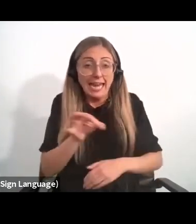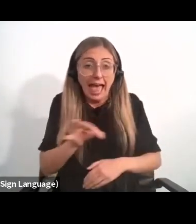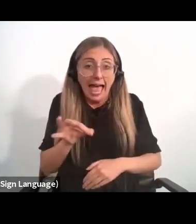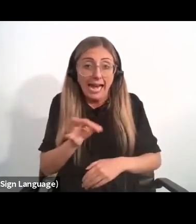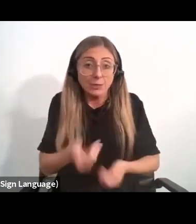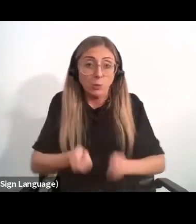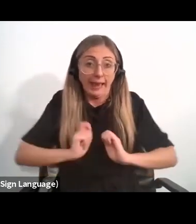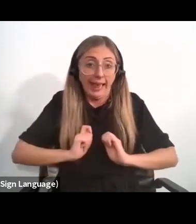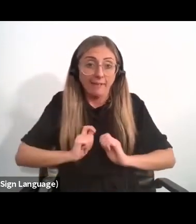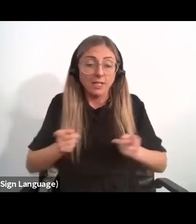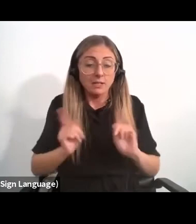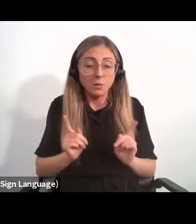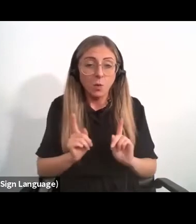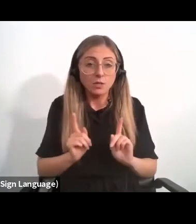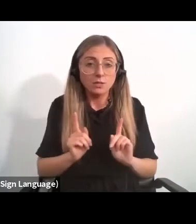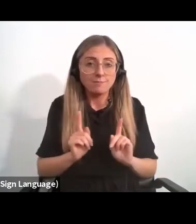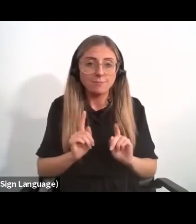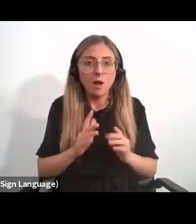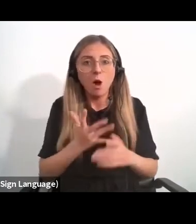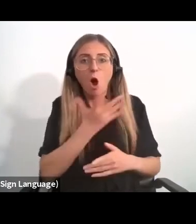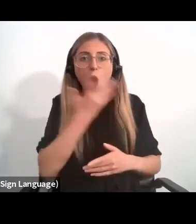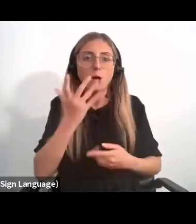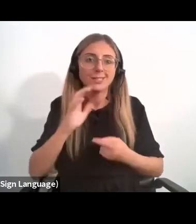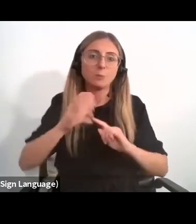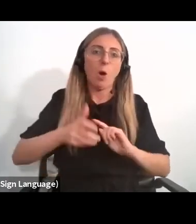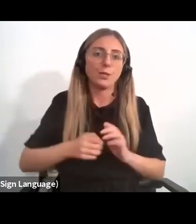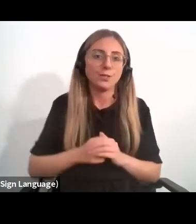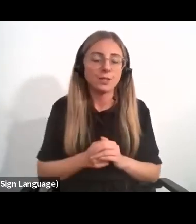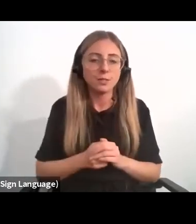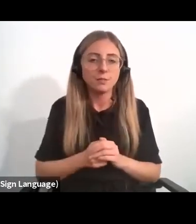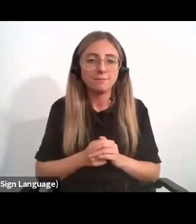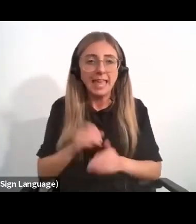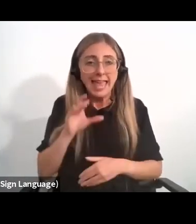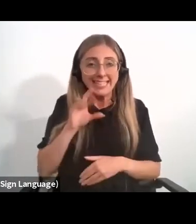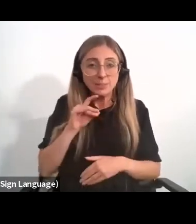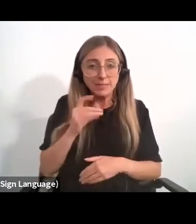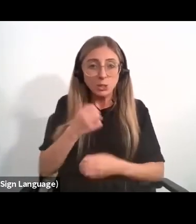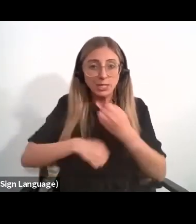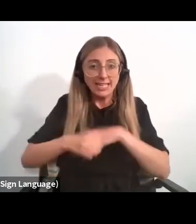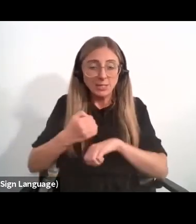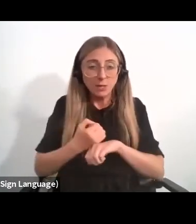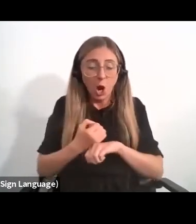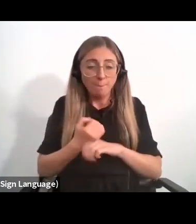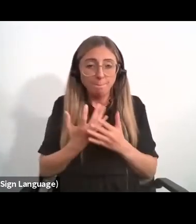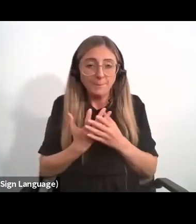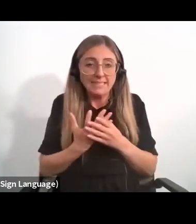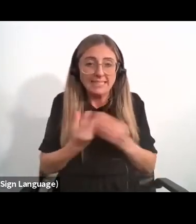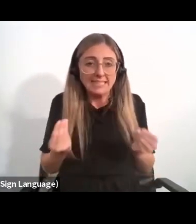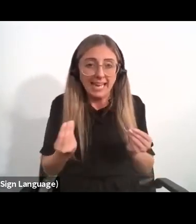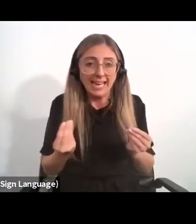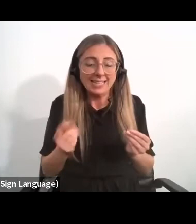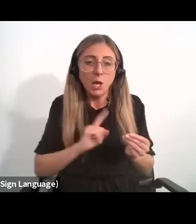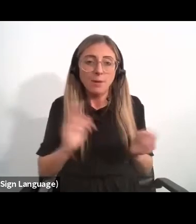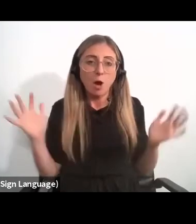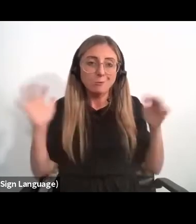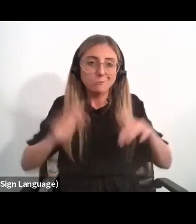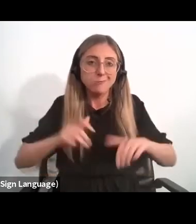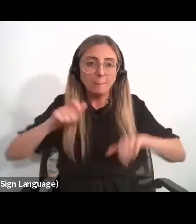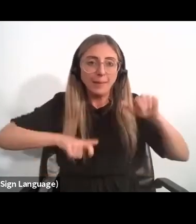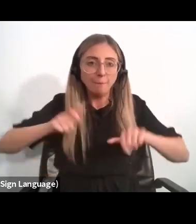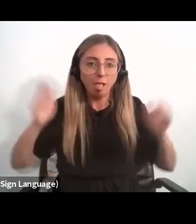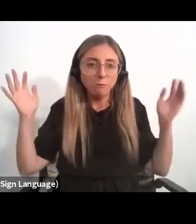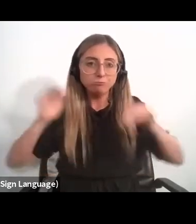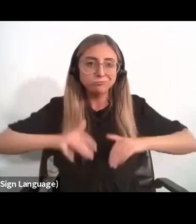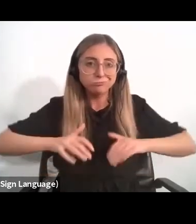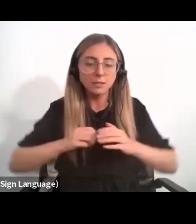designated as biodiversity hotspots, almost 100 species have become extinct since the arrival of people in the 17th century,